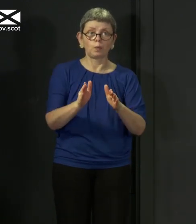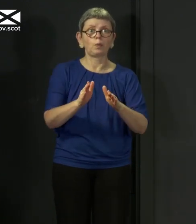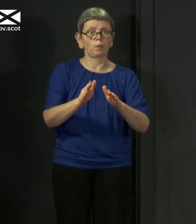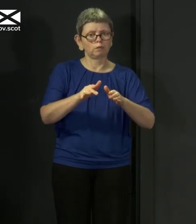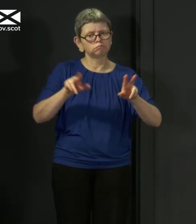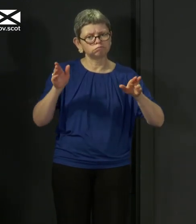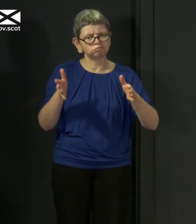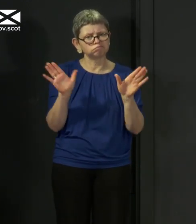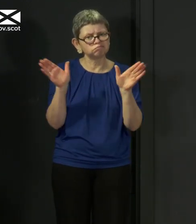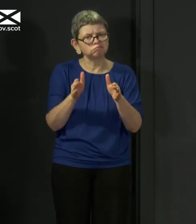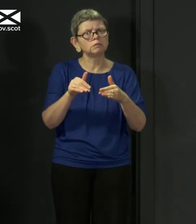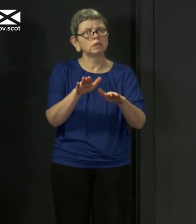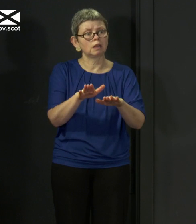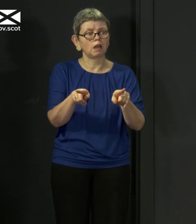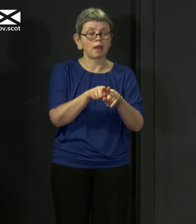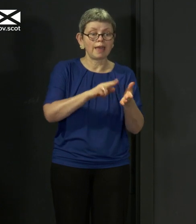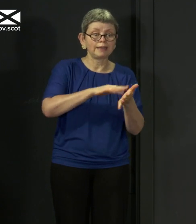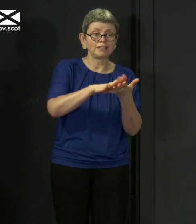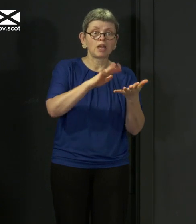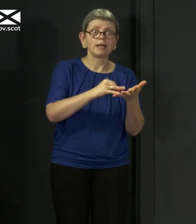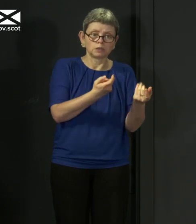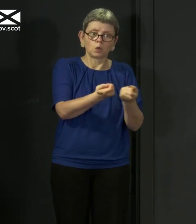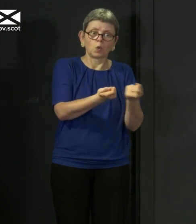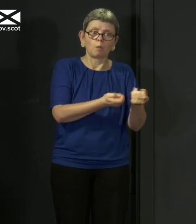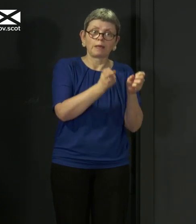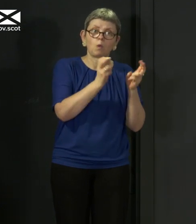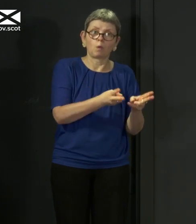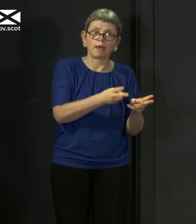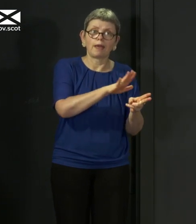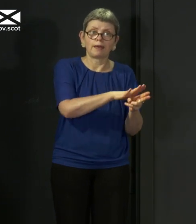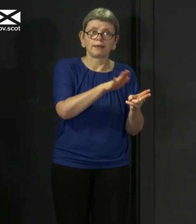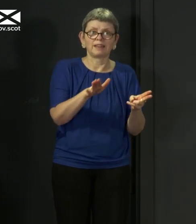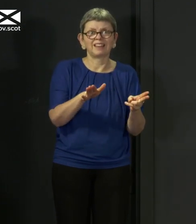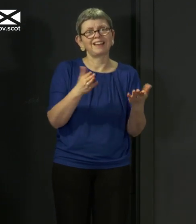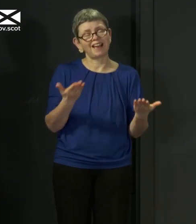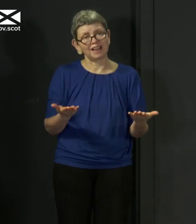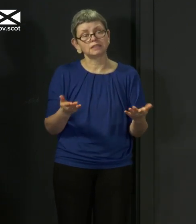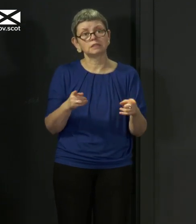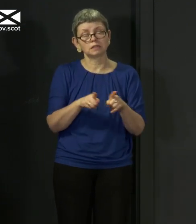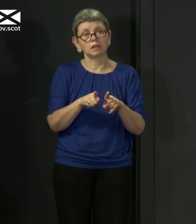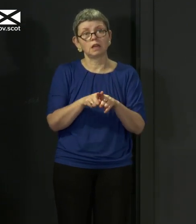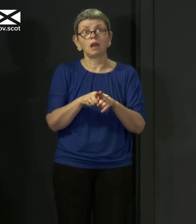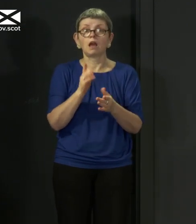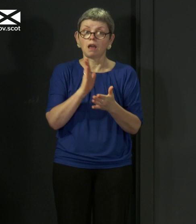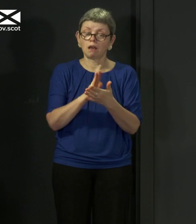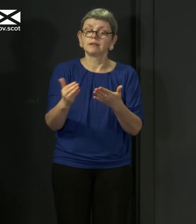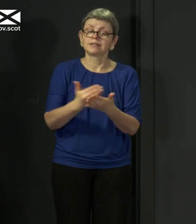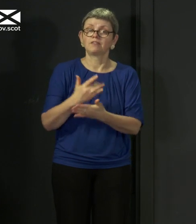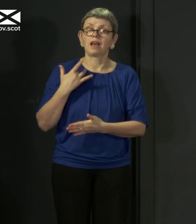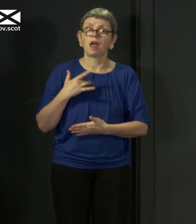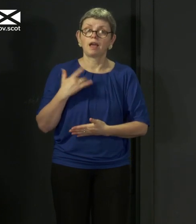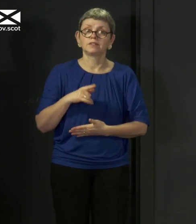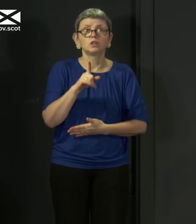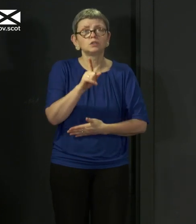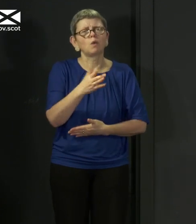as we wanted to do. And they are, notwithstanding the figures I have to report to you every day, helping to save lives. So